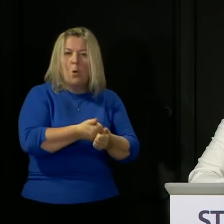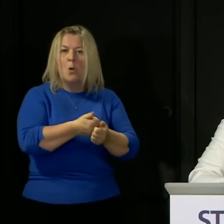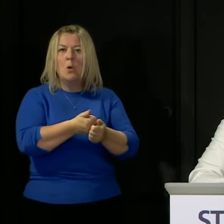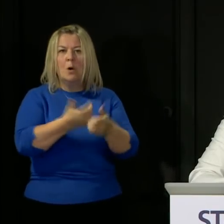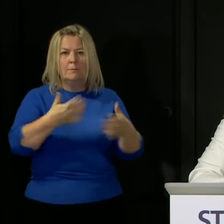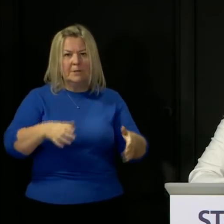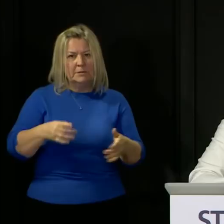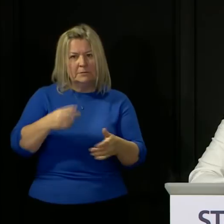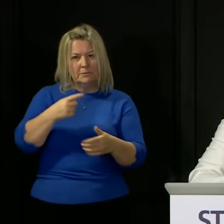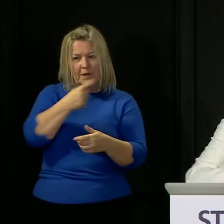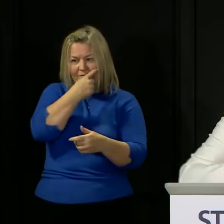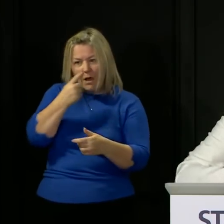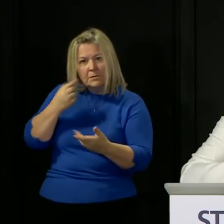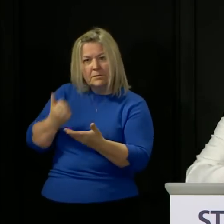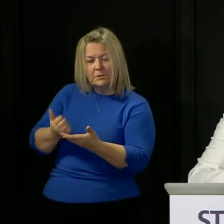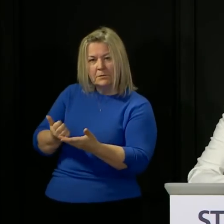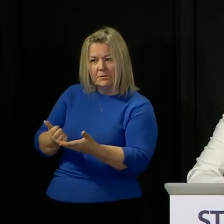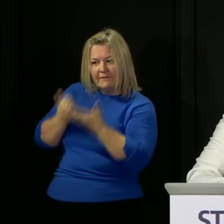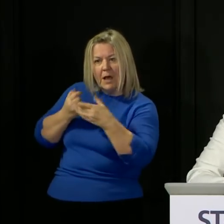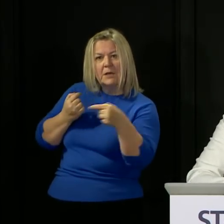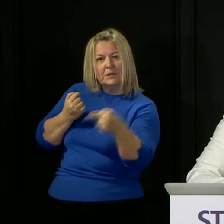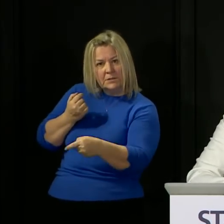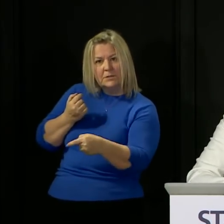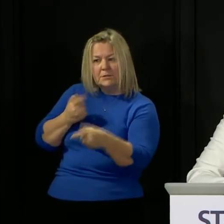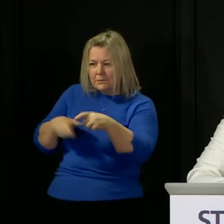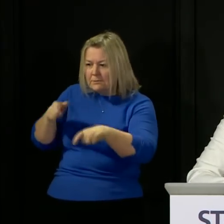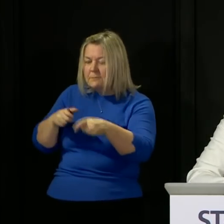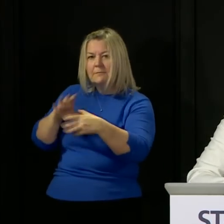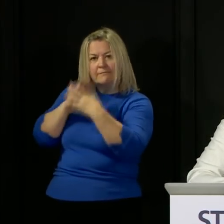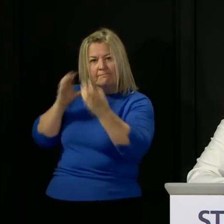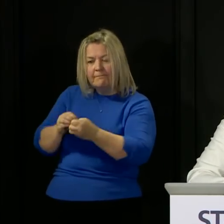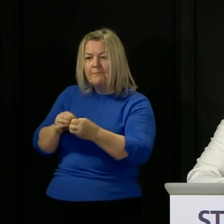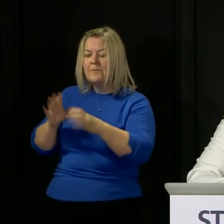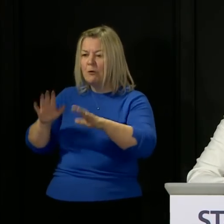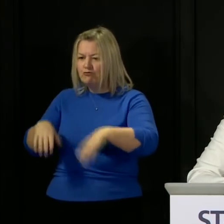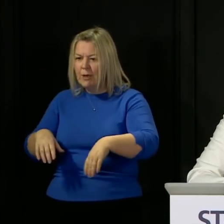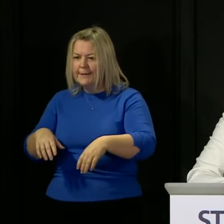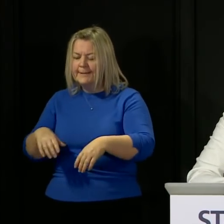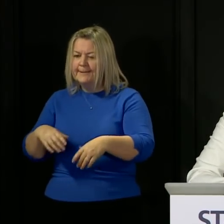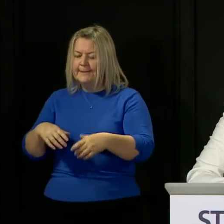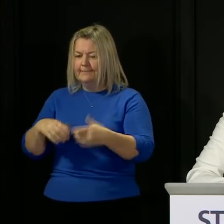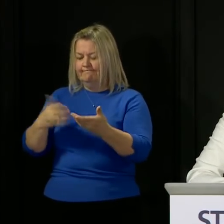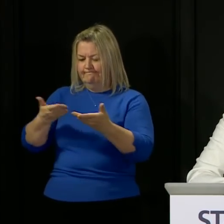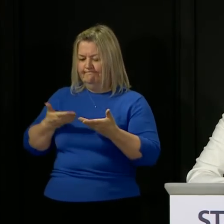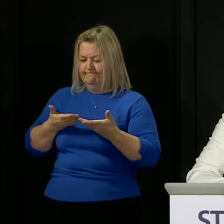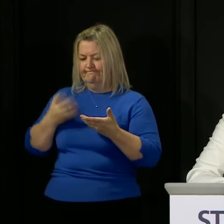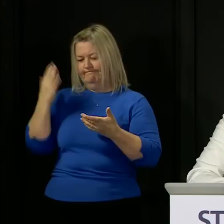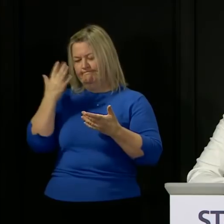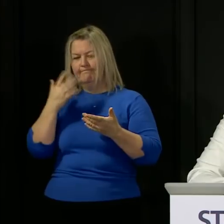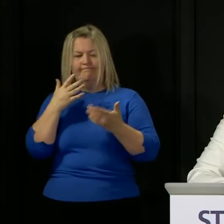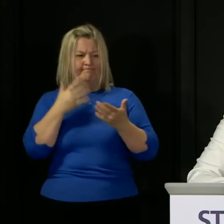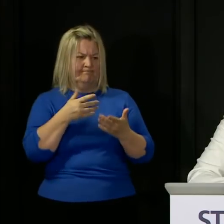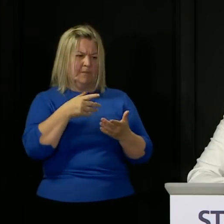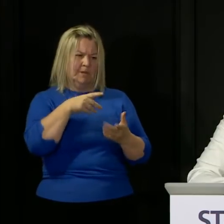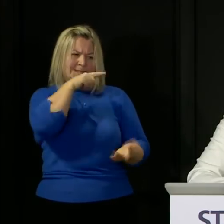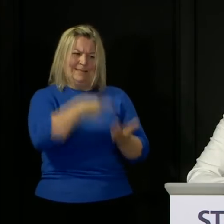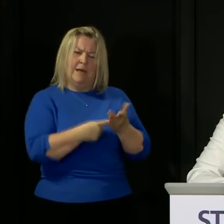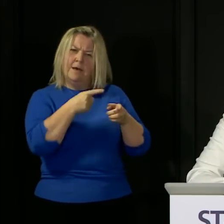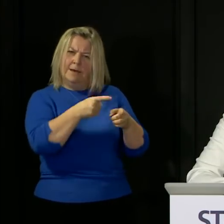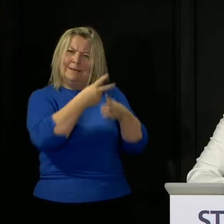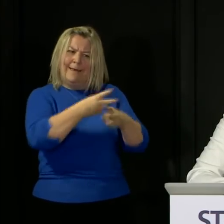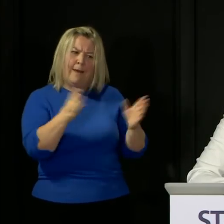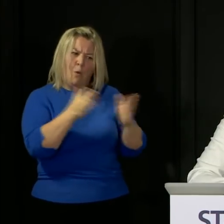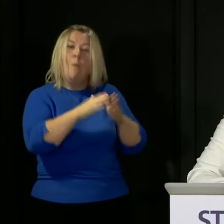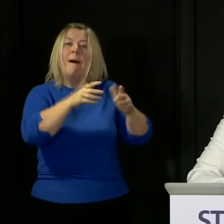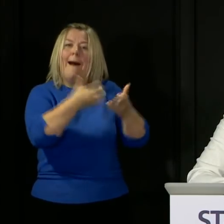advice at times by expert advice by the judgment that myself and the health secretary have to take and we will continue to take all